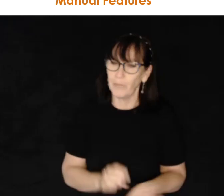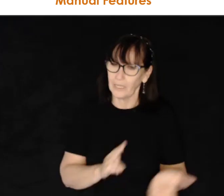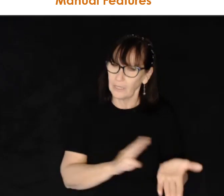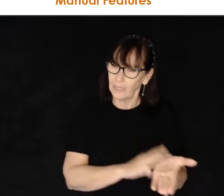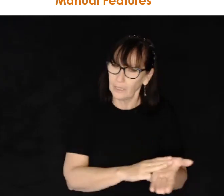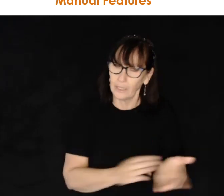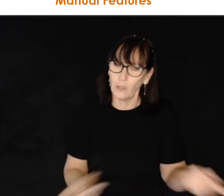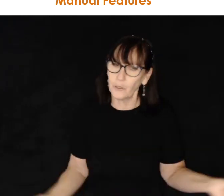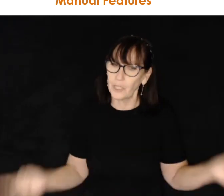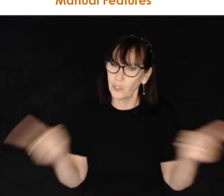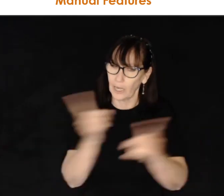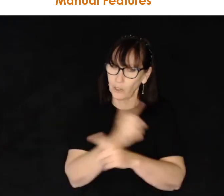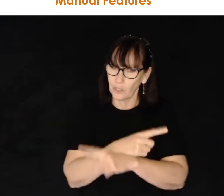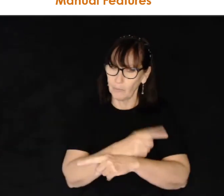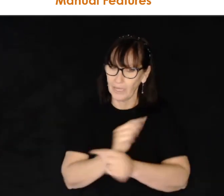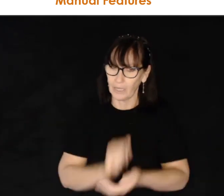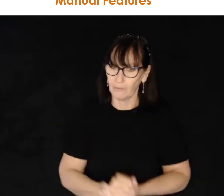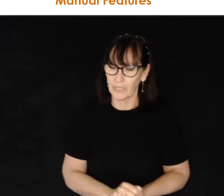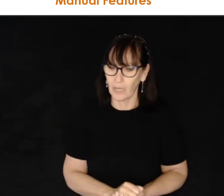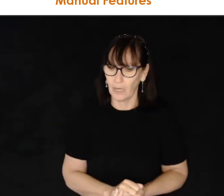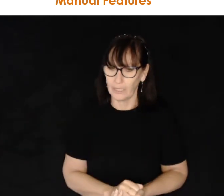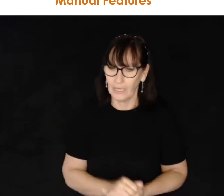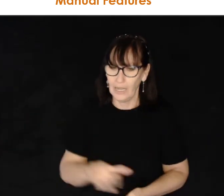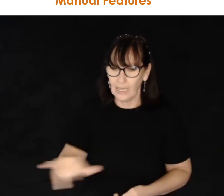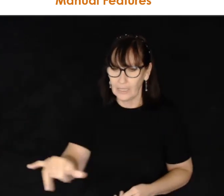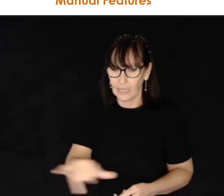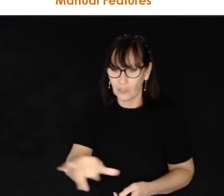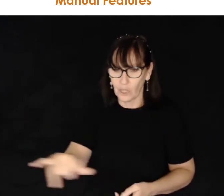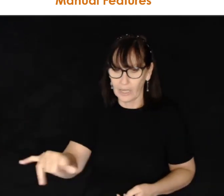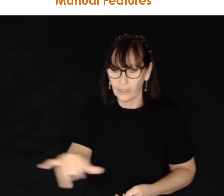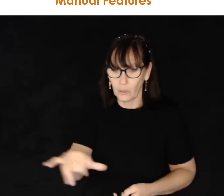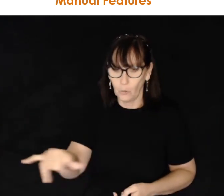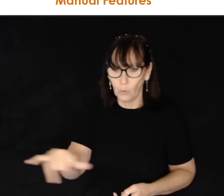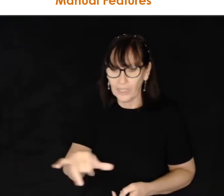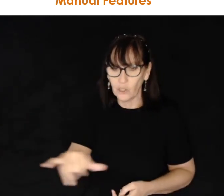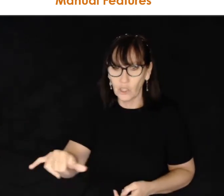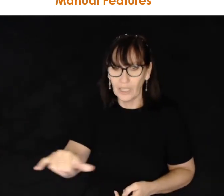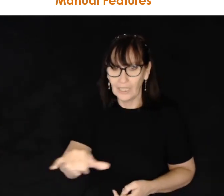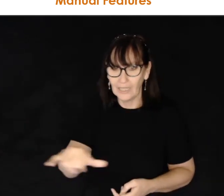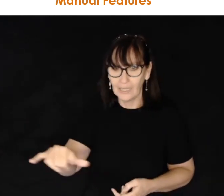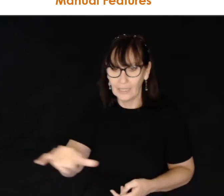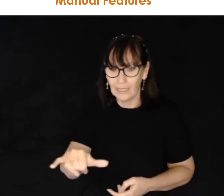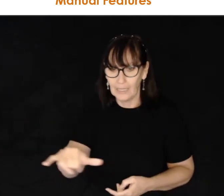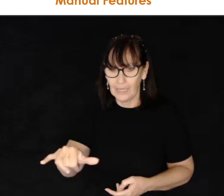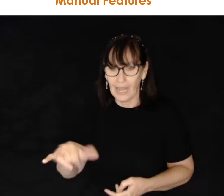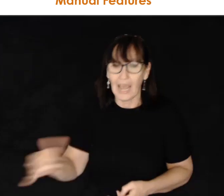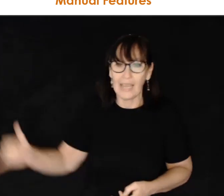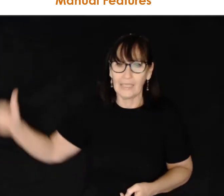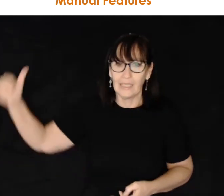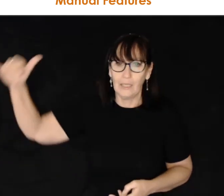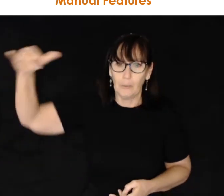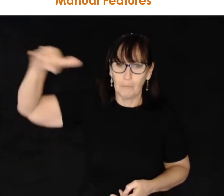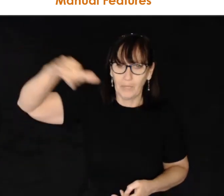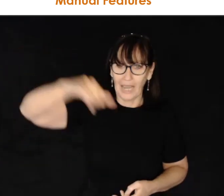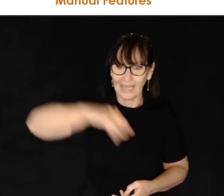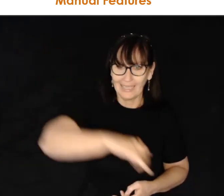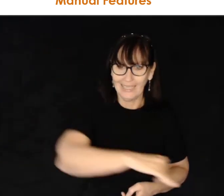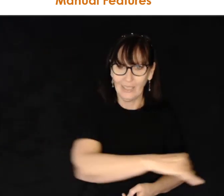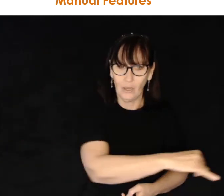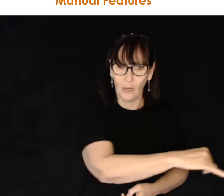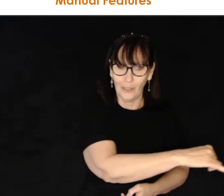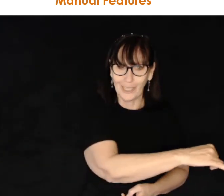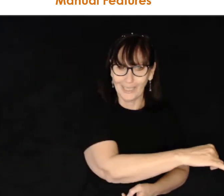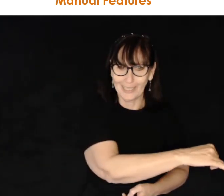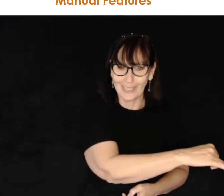movement can also change the meaning of a sign such as which, and plane,